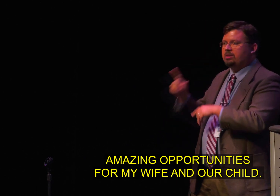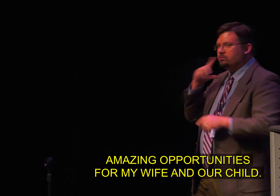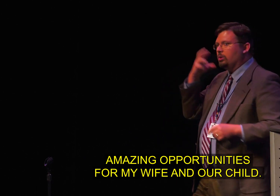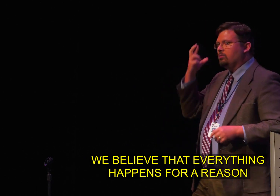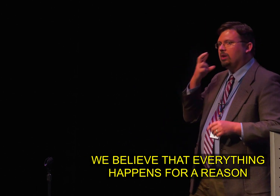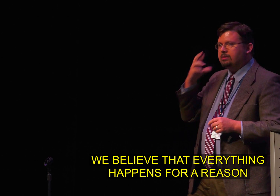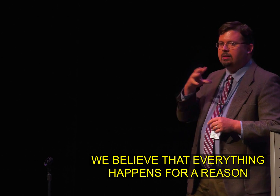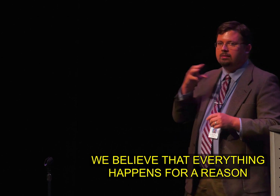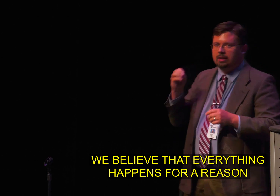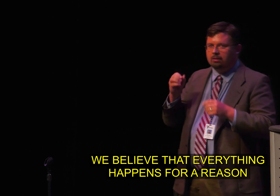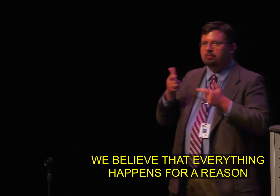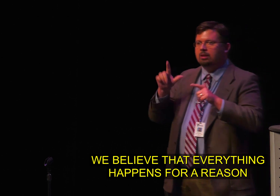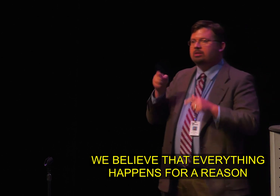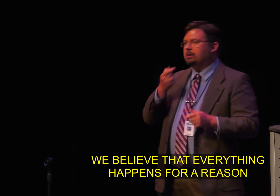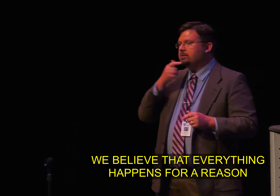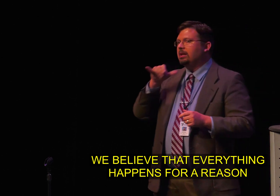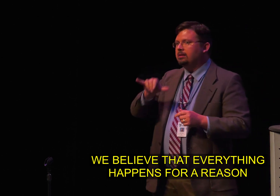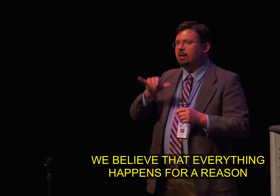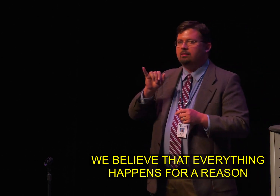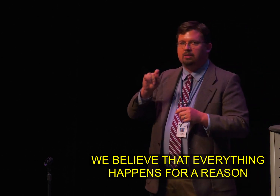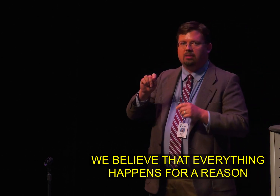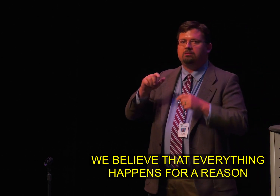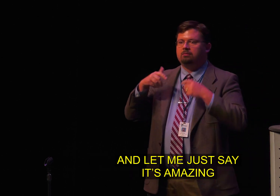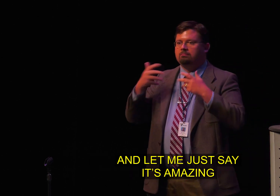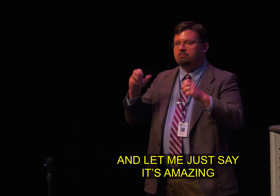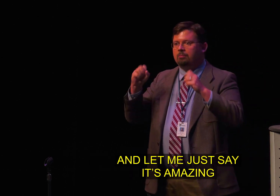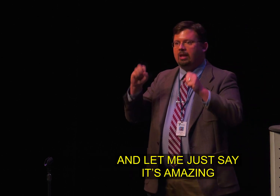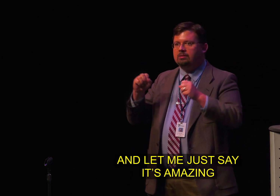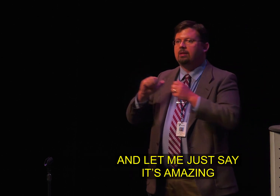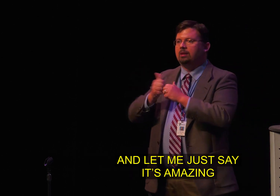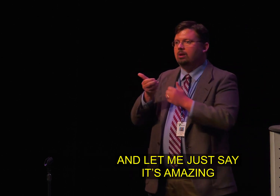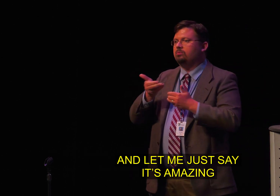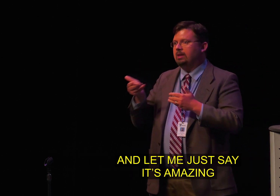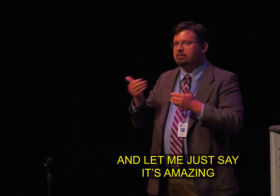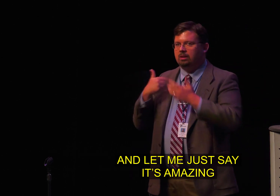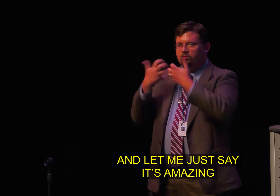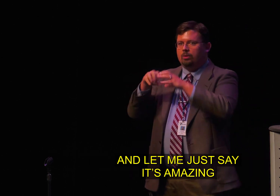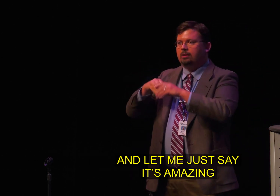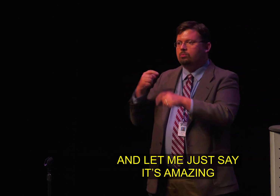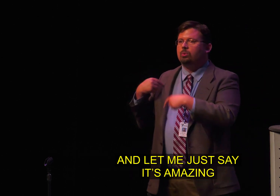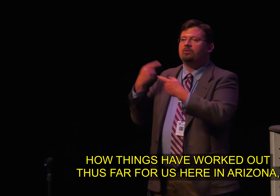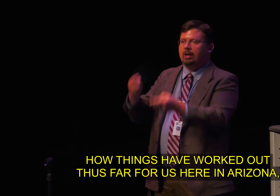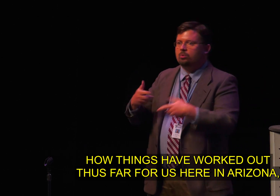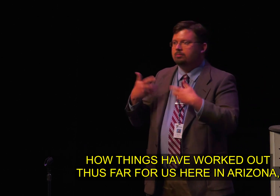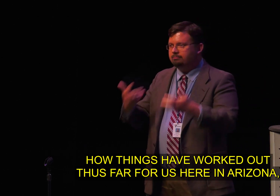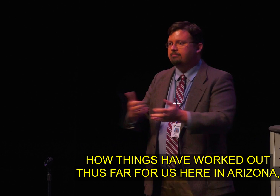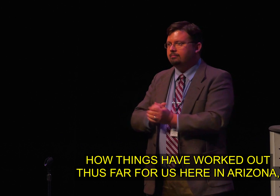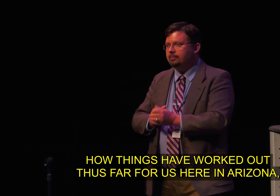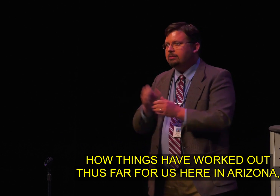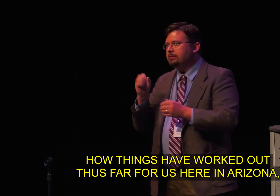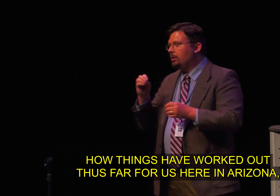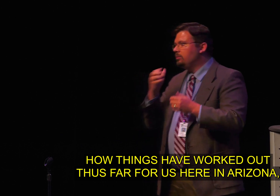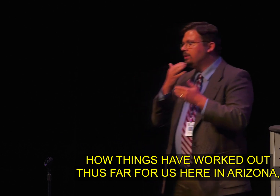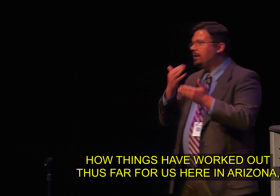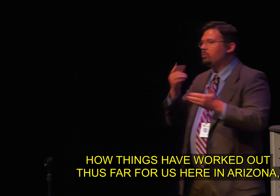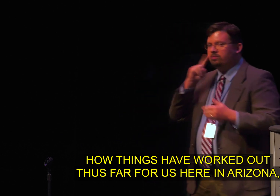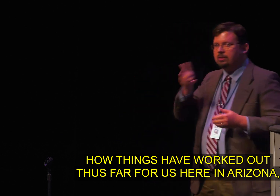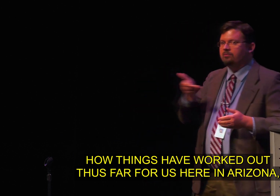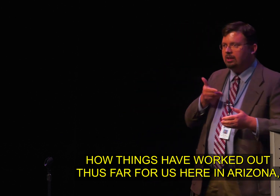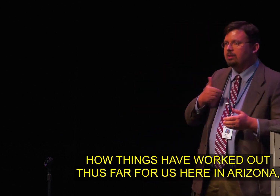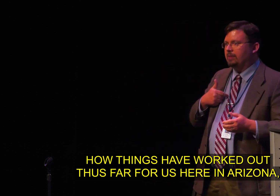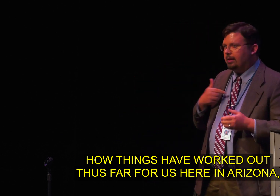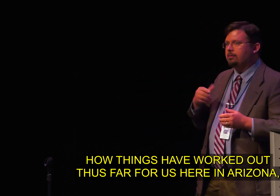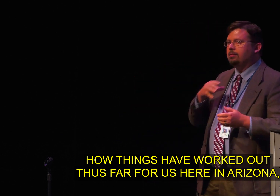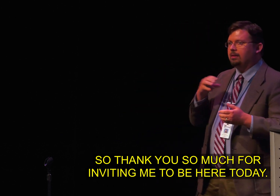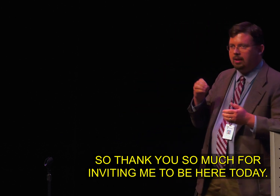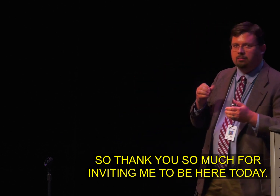child. We believe that everything happens for a reason. And let me just say that it's amazing how things have worked out thus far for